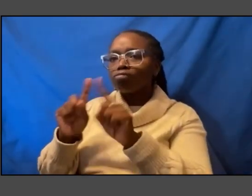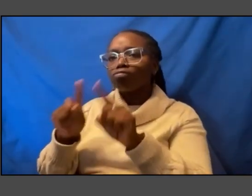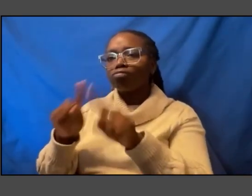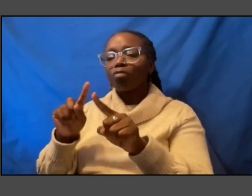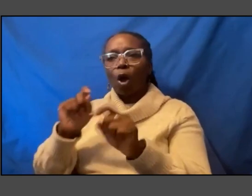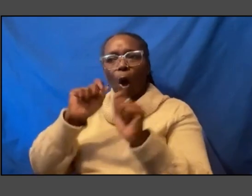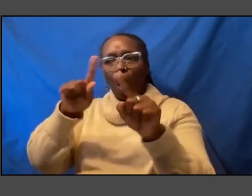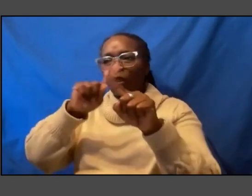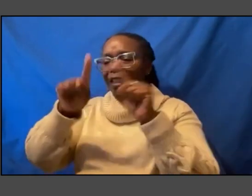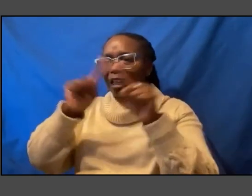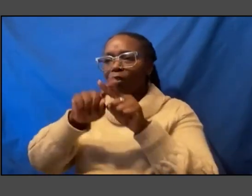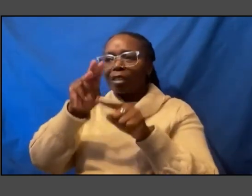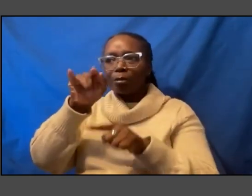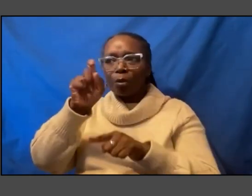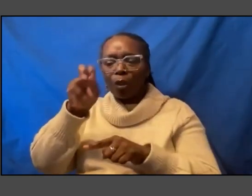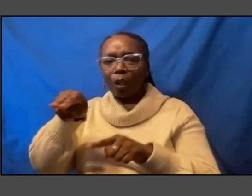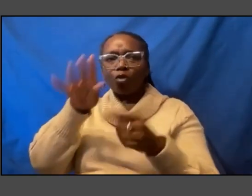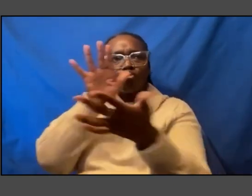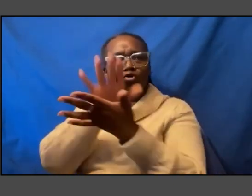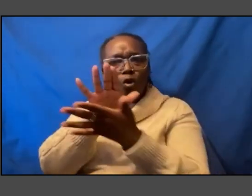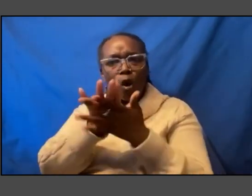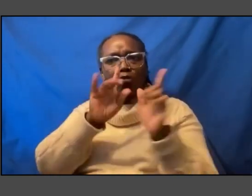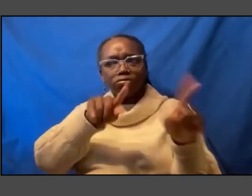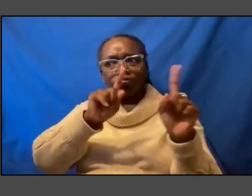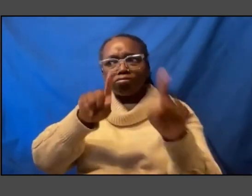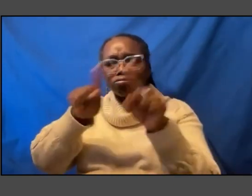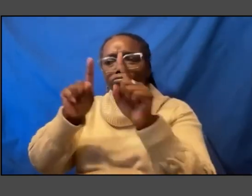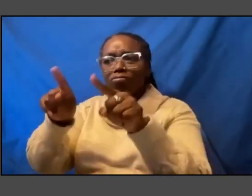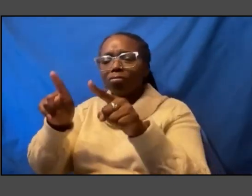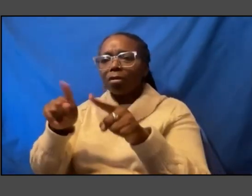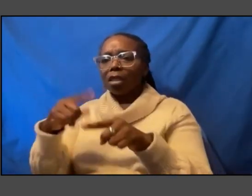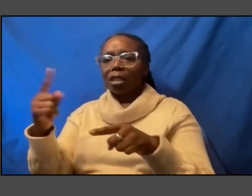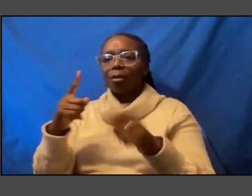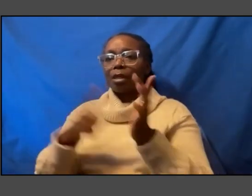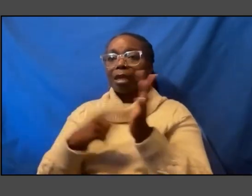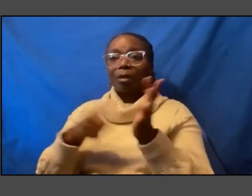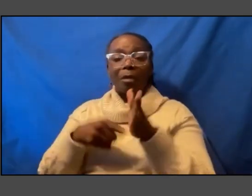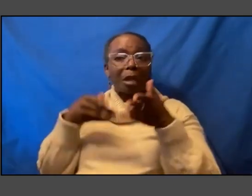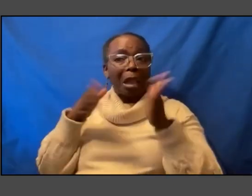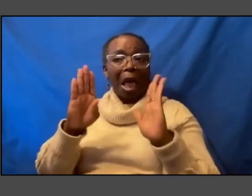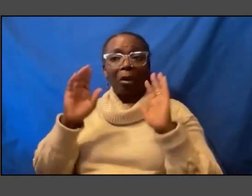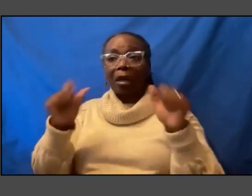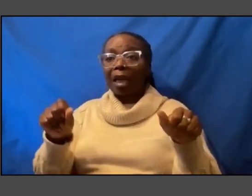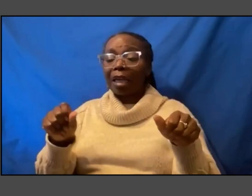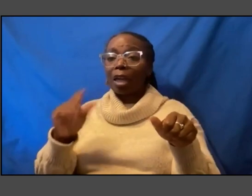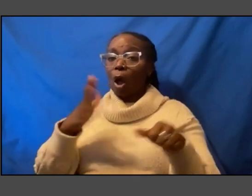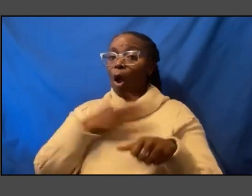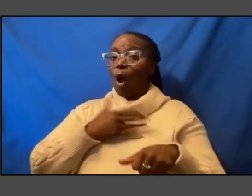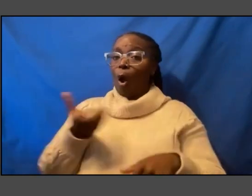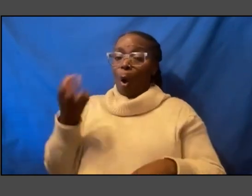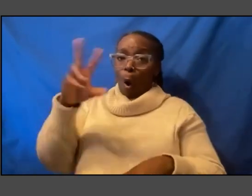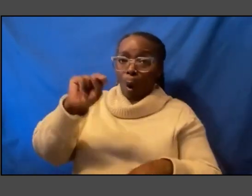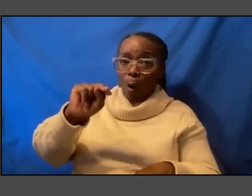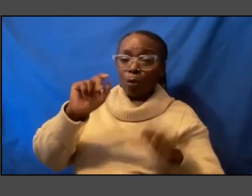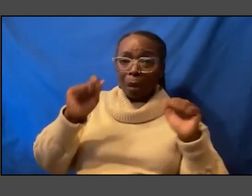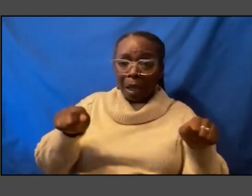in school it was somewhere that we were sometimes allowed to go on our own um we went all the time